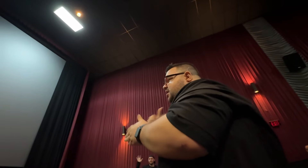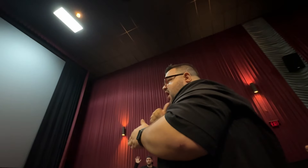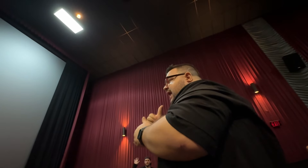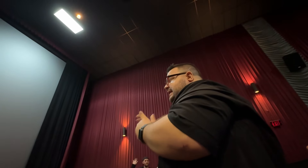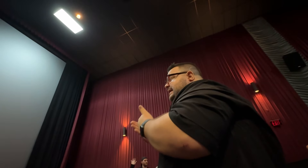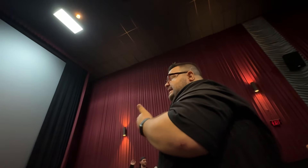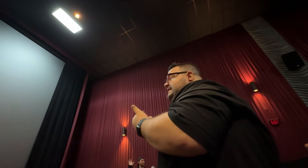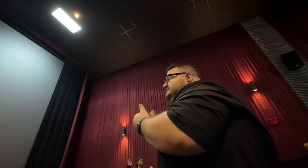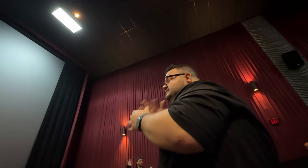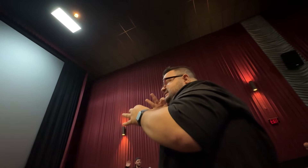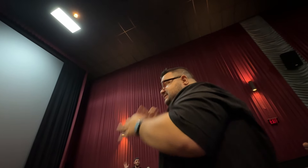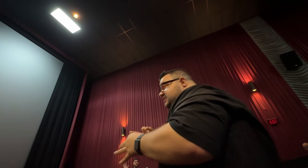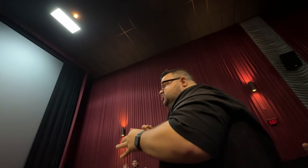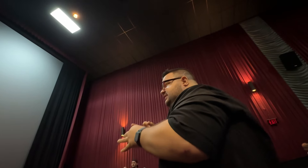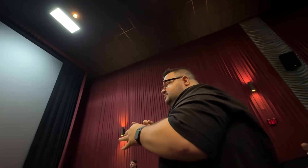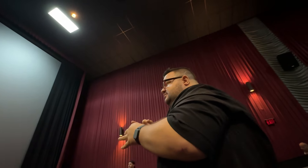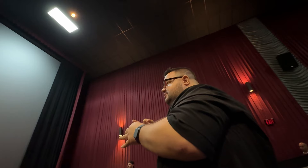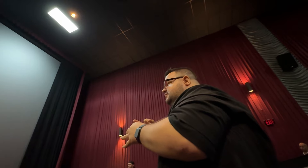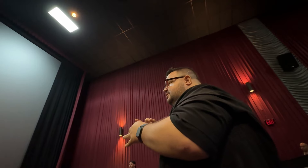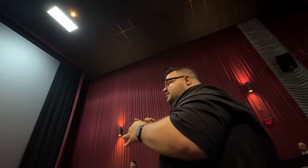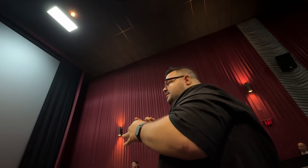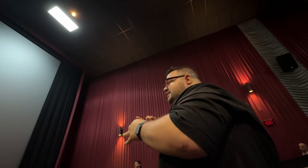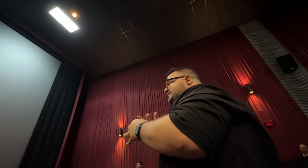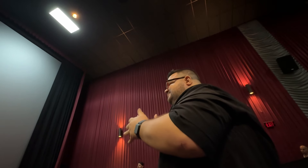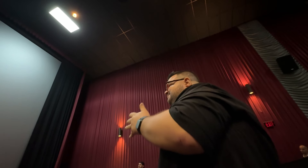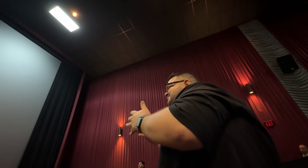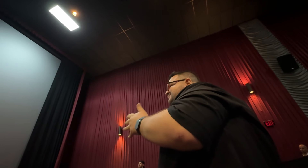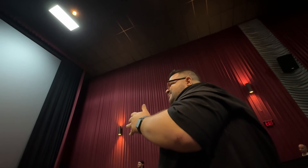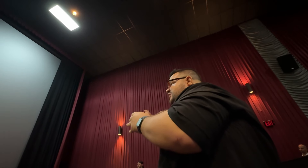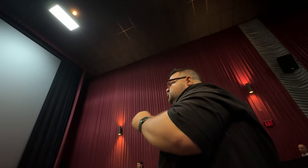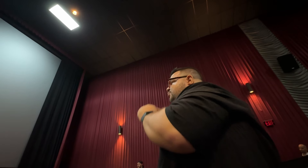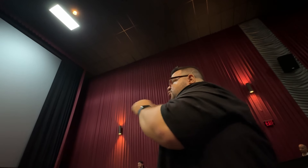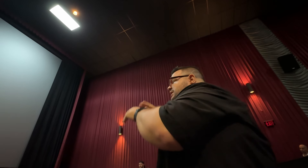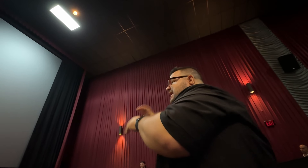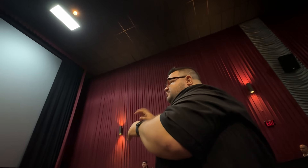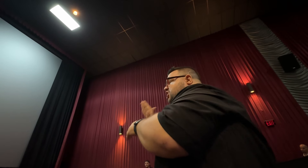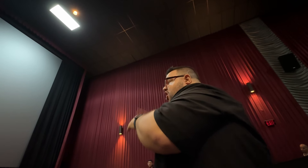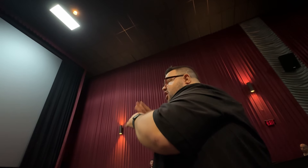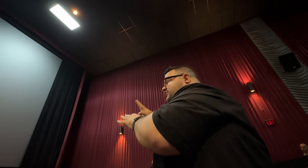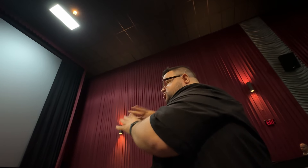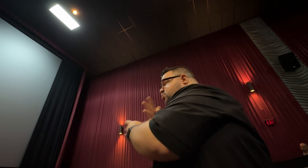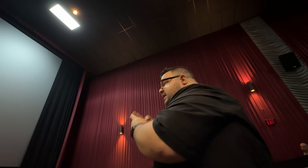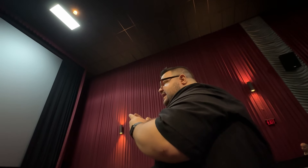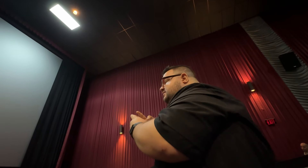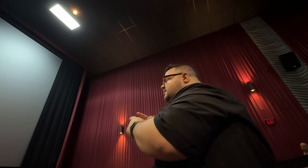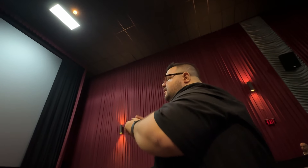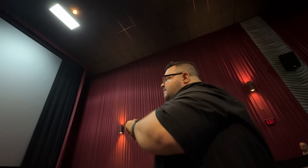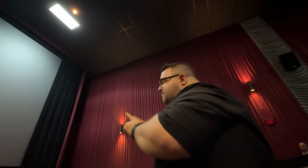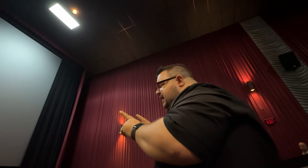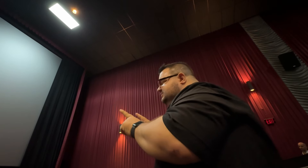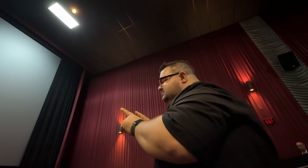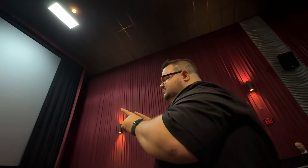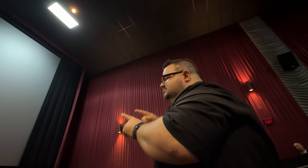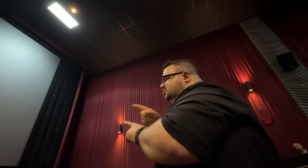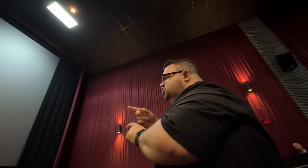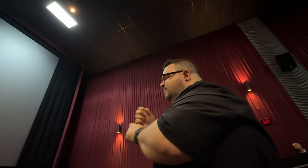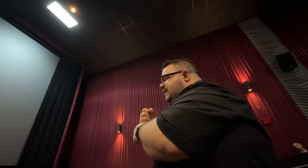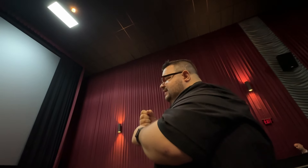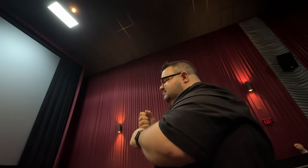I know this may not be an easy decision to kind of put captions actually on the screen, but